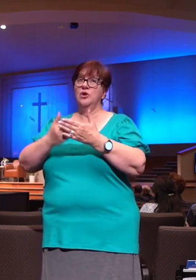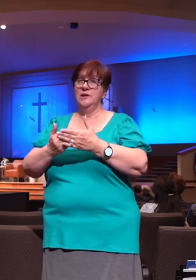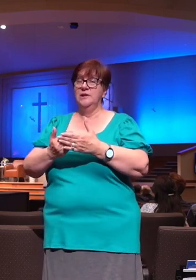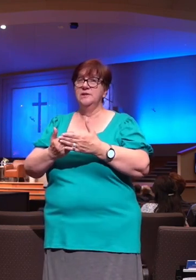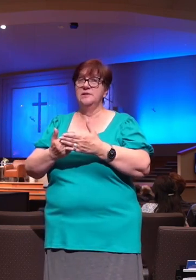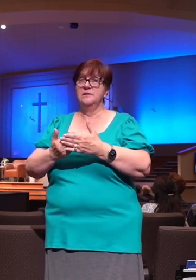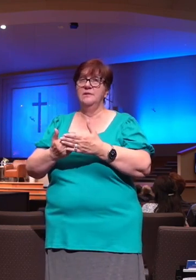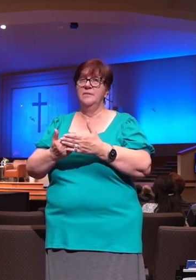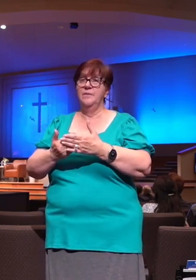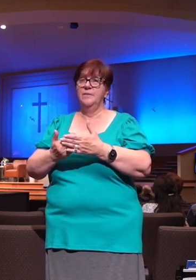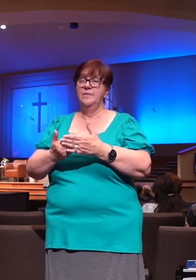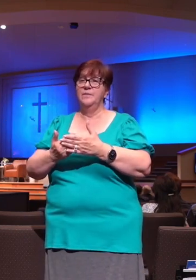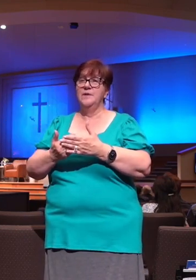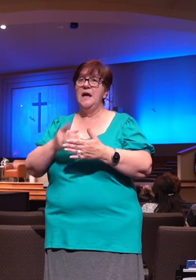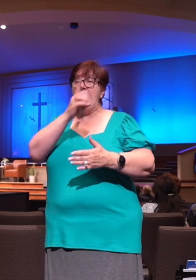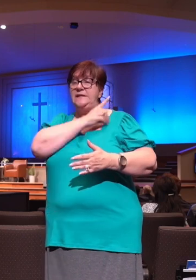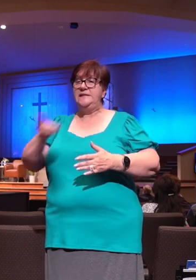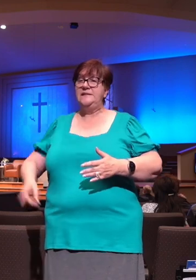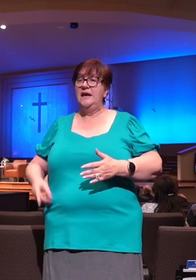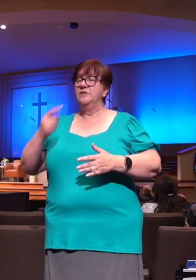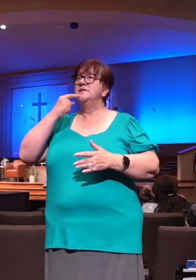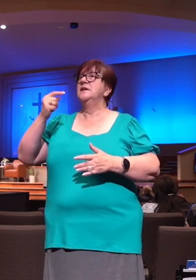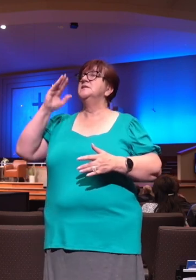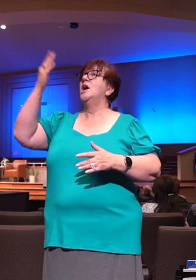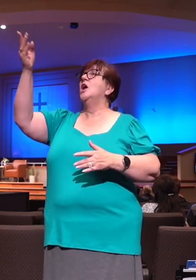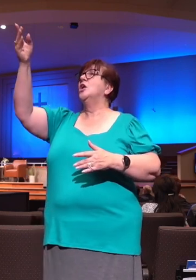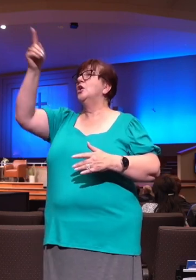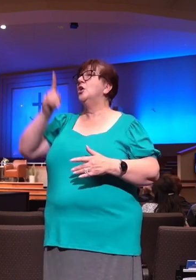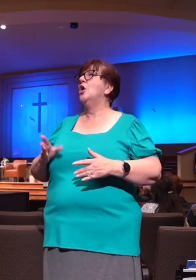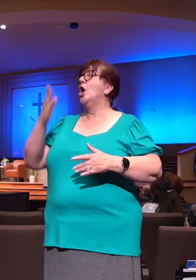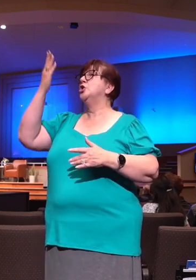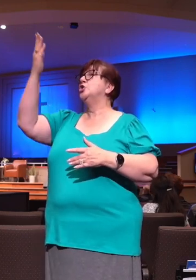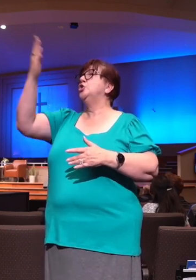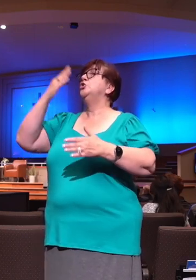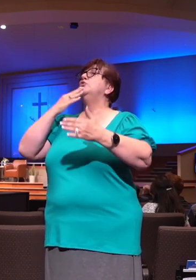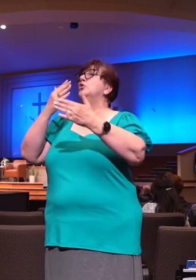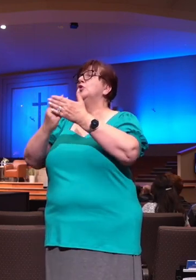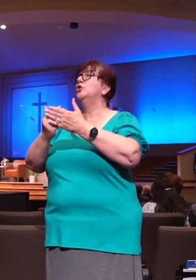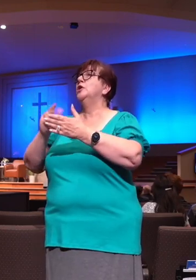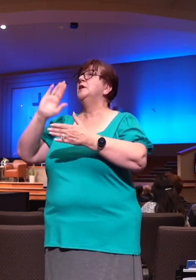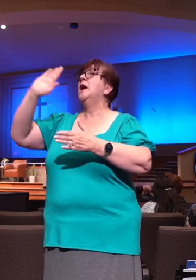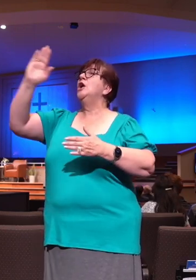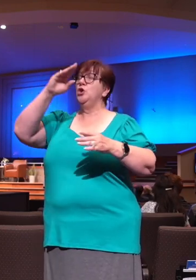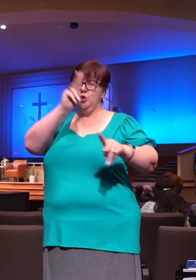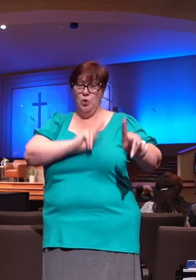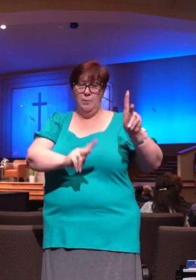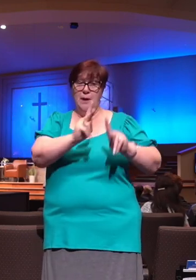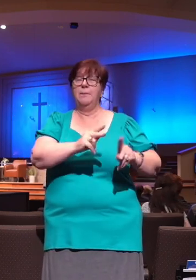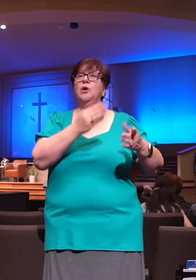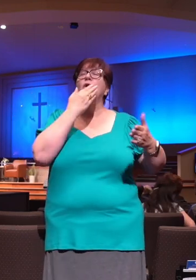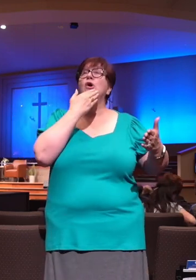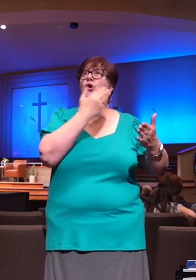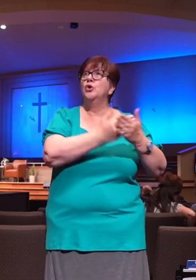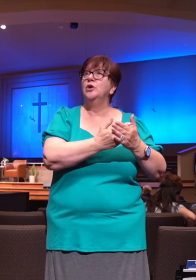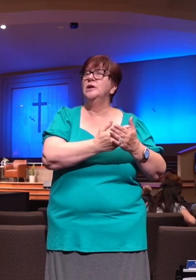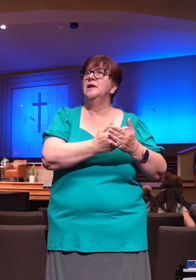God, you're good, you're only good, and by the way, your people are good. The time spent in your word is good. I'm refreshed by